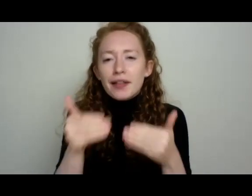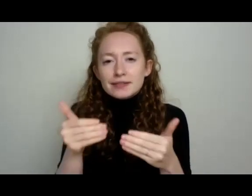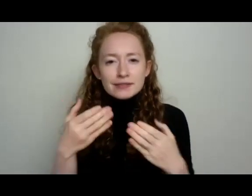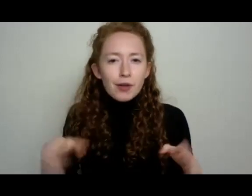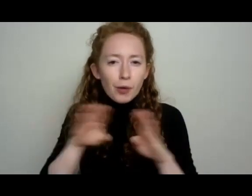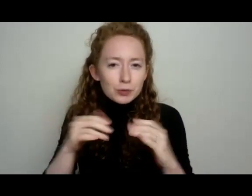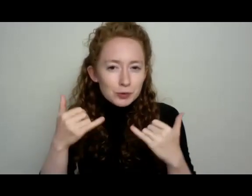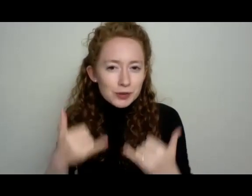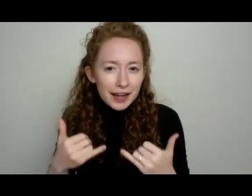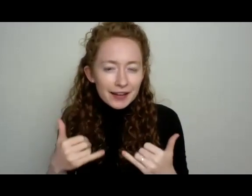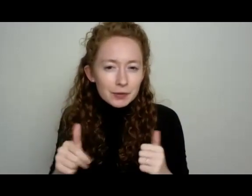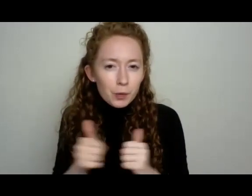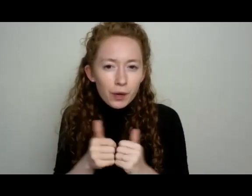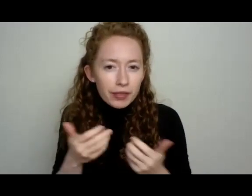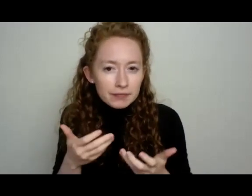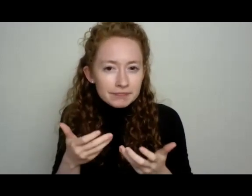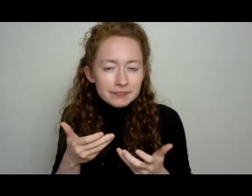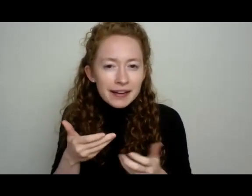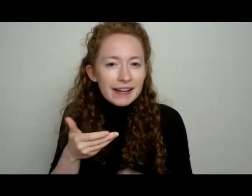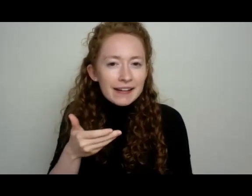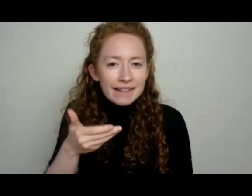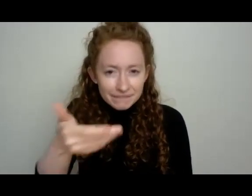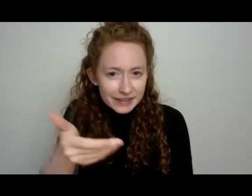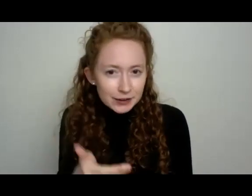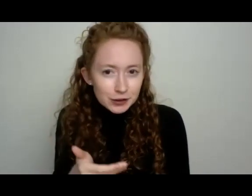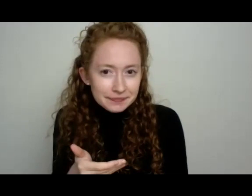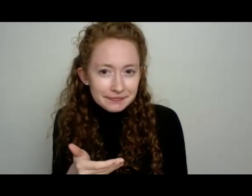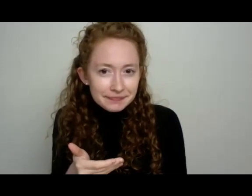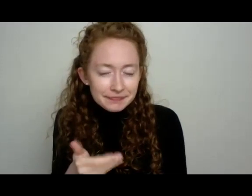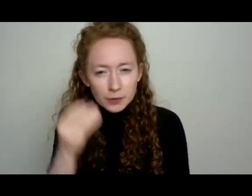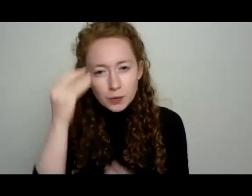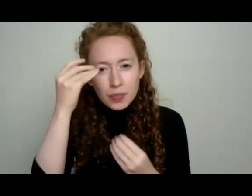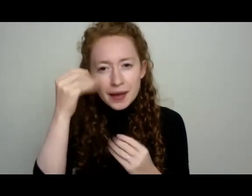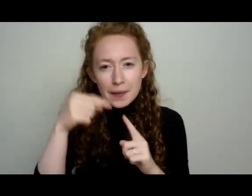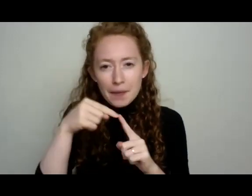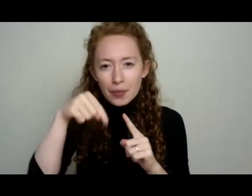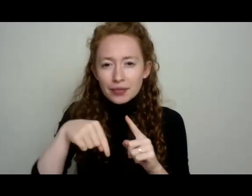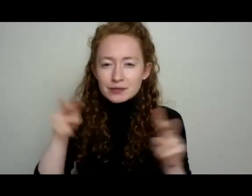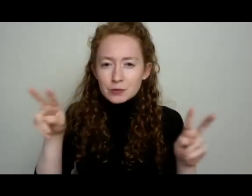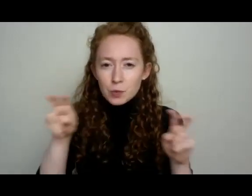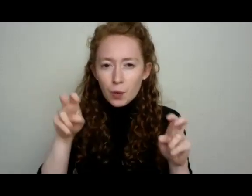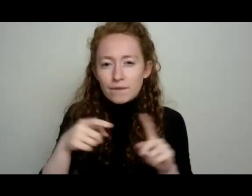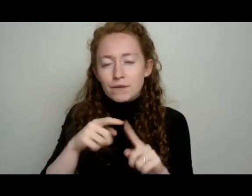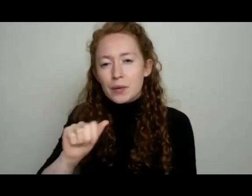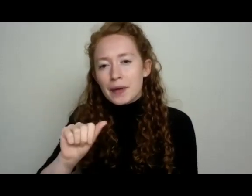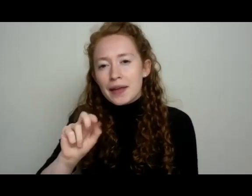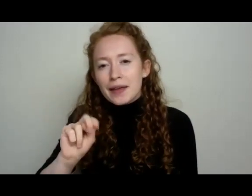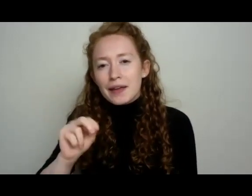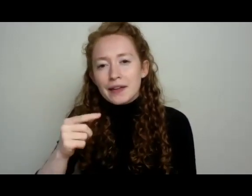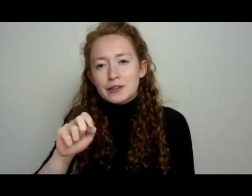to sit with these words from Angela Davis.